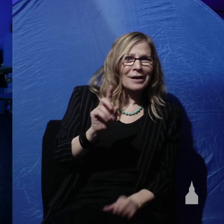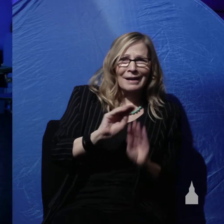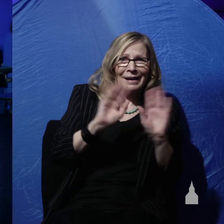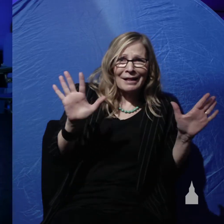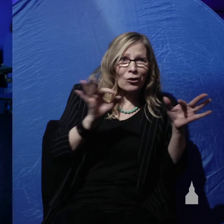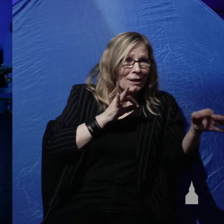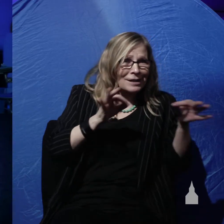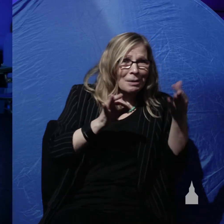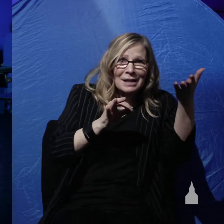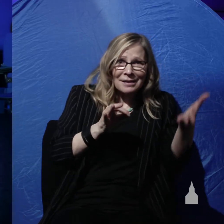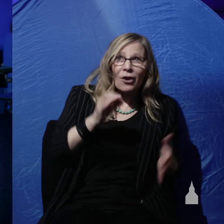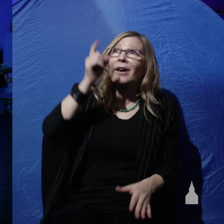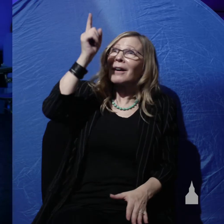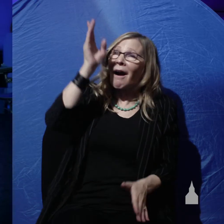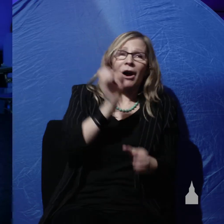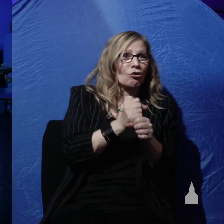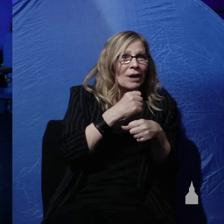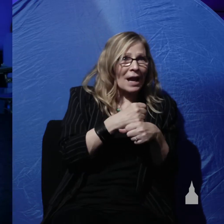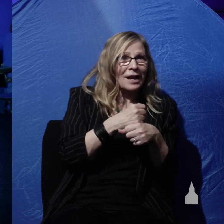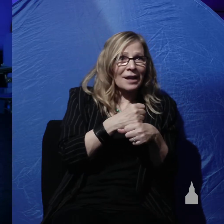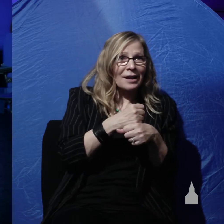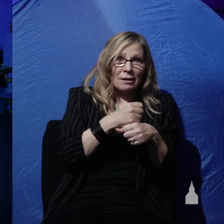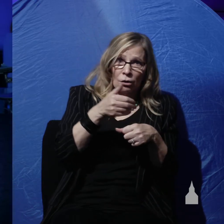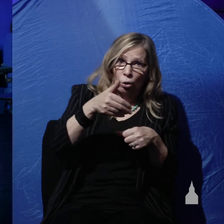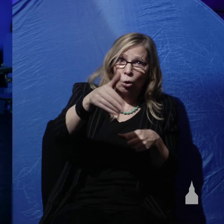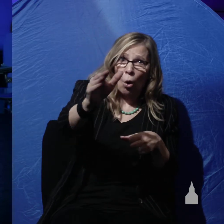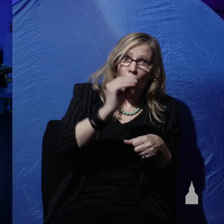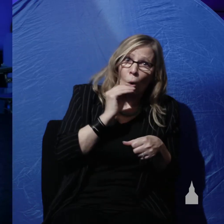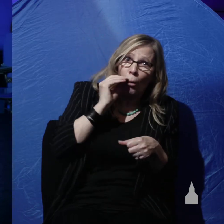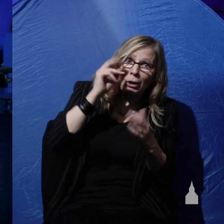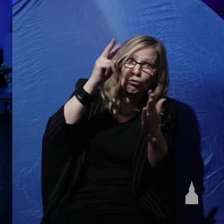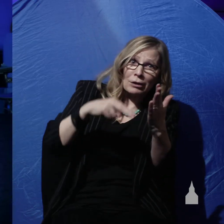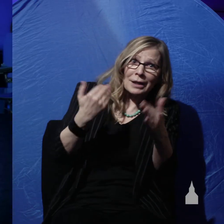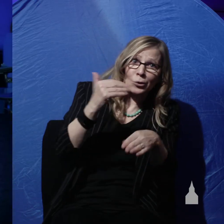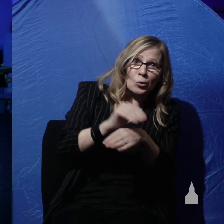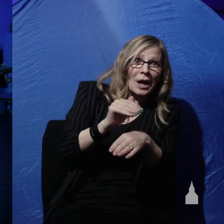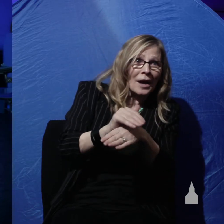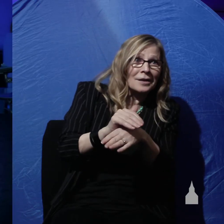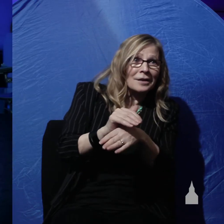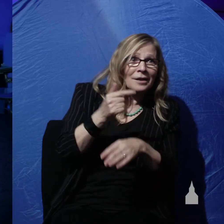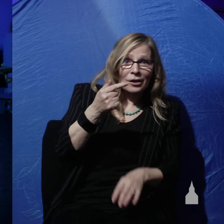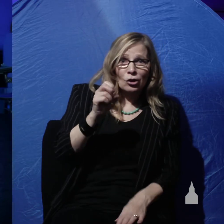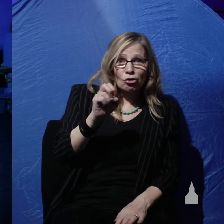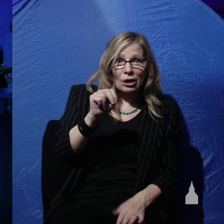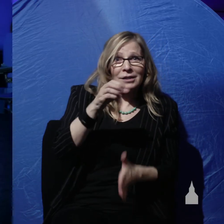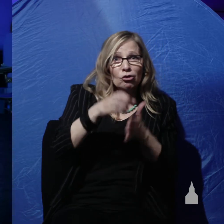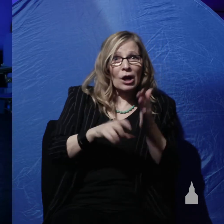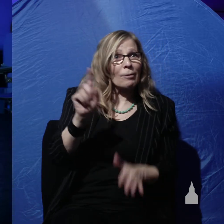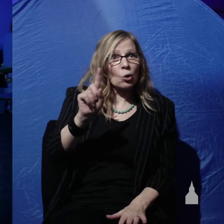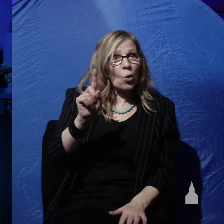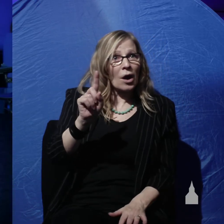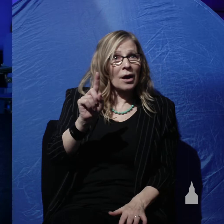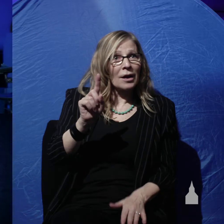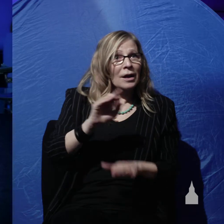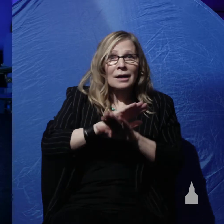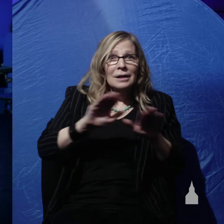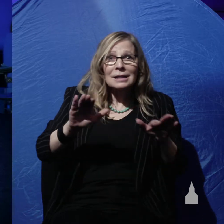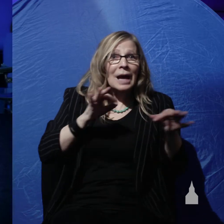us that God created, but you go home and read it tonight. Genesis 1 does not tell us why God